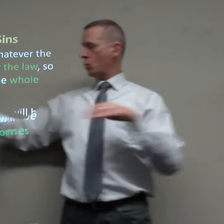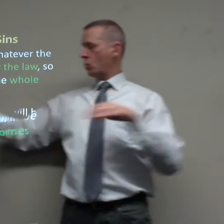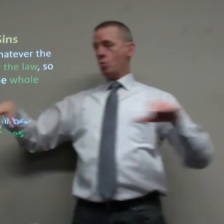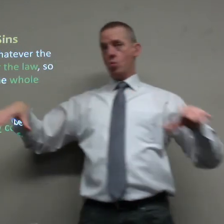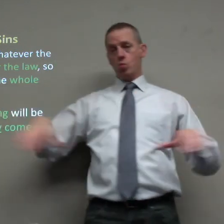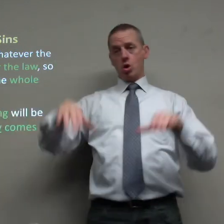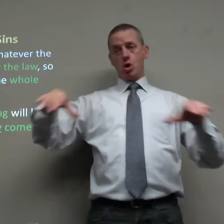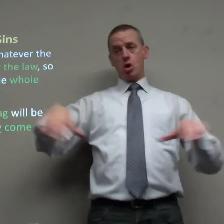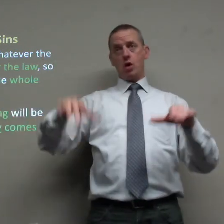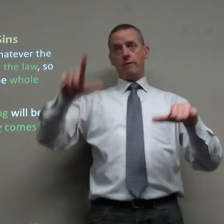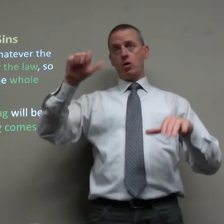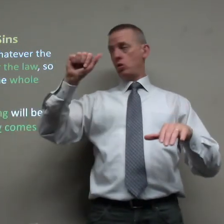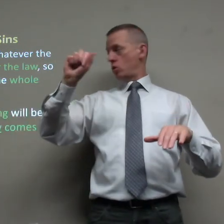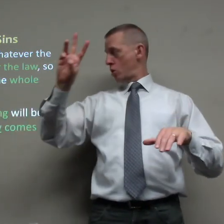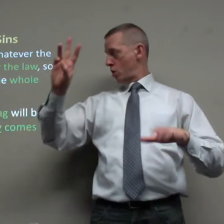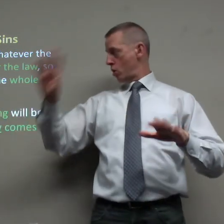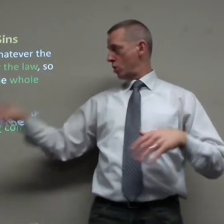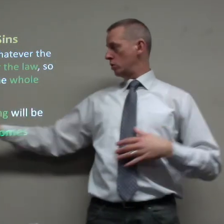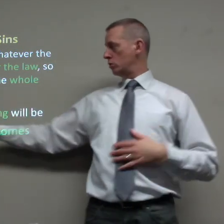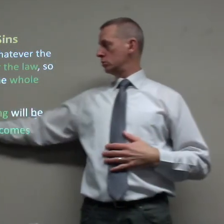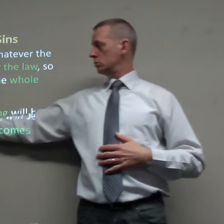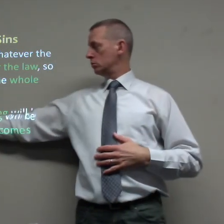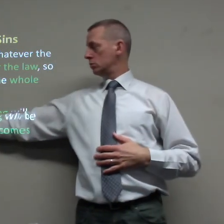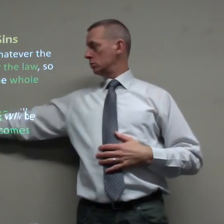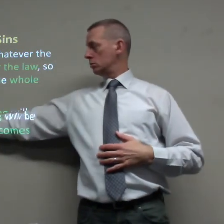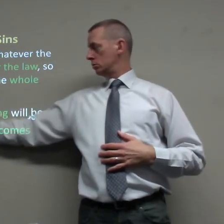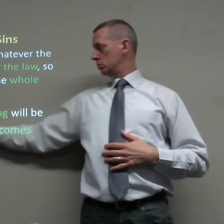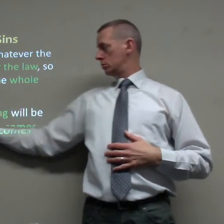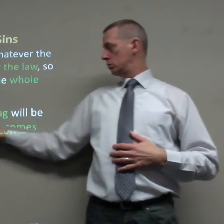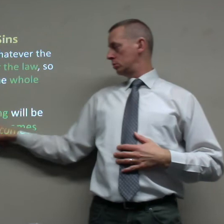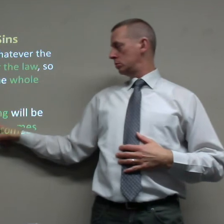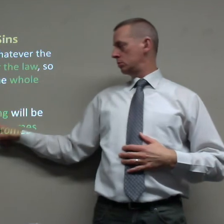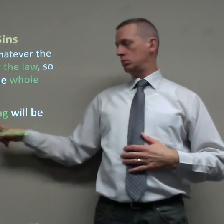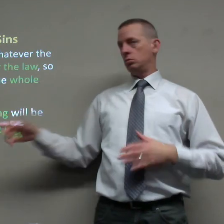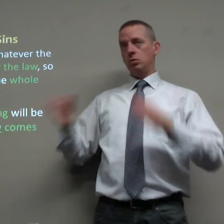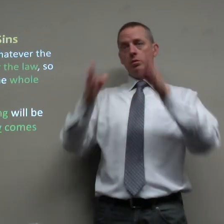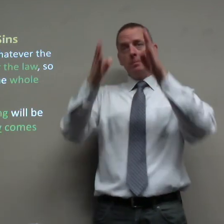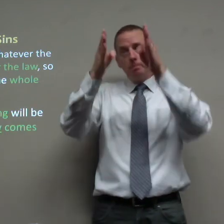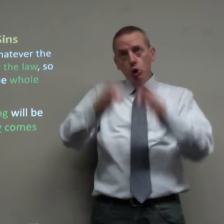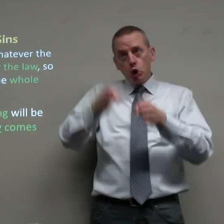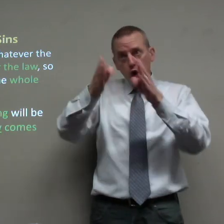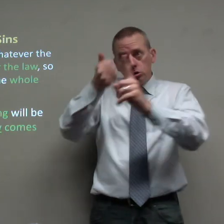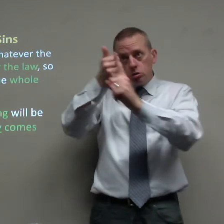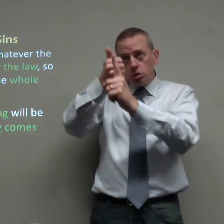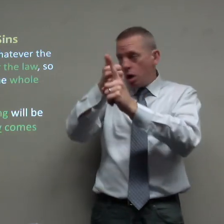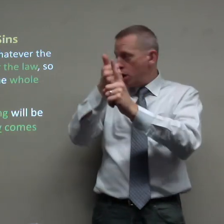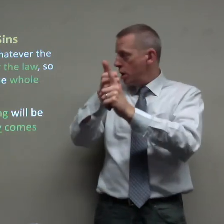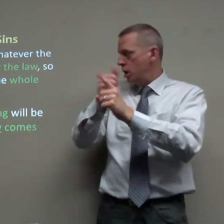For God works of the law. No human being. No person.